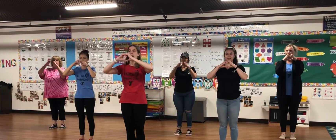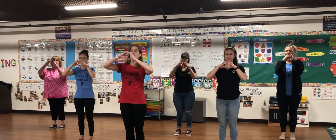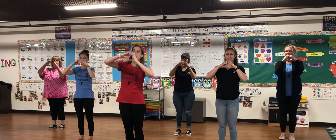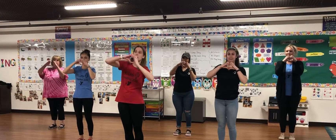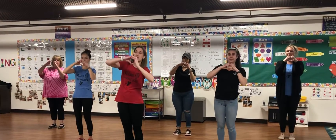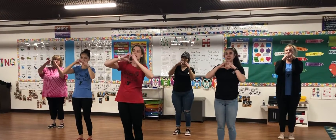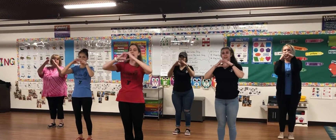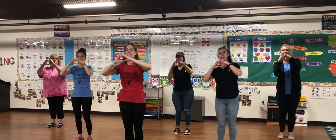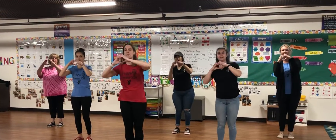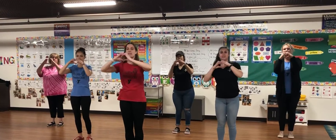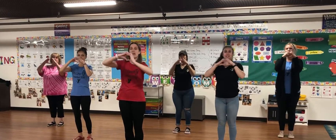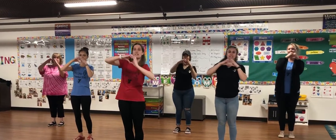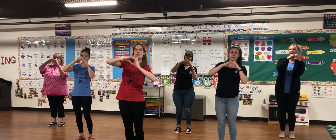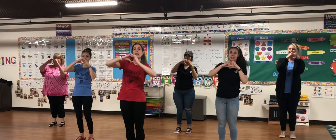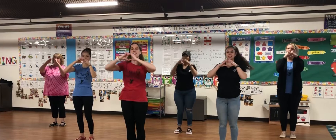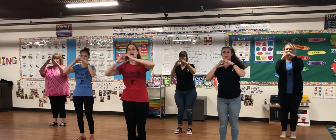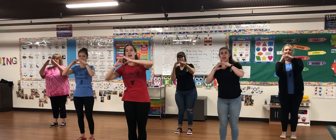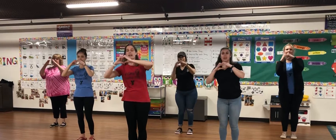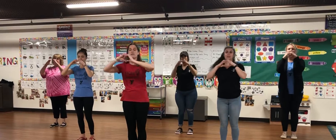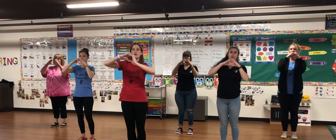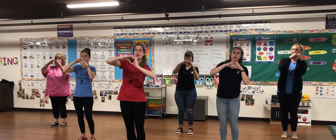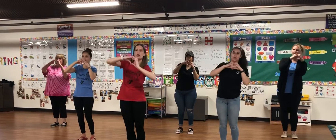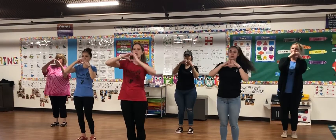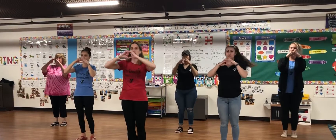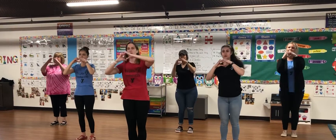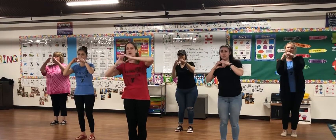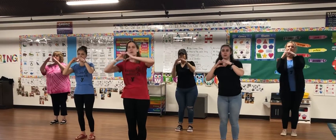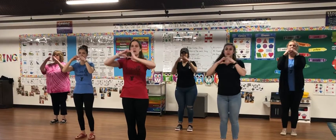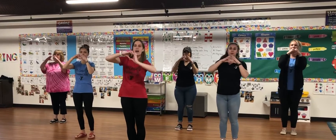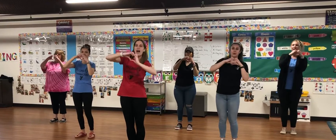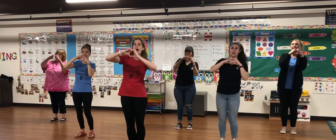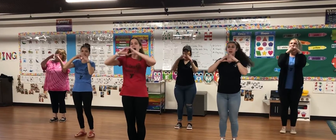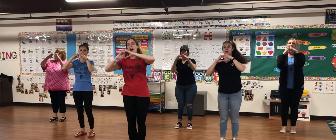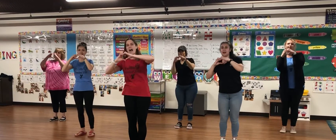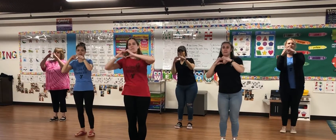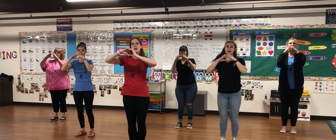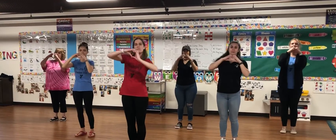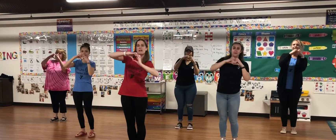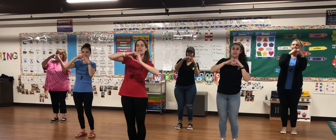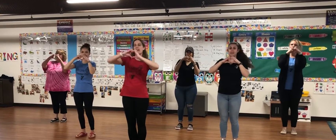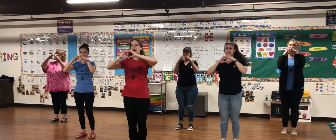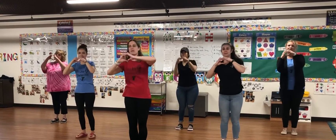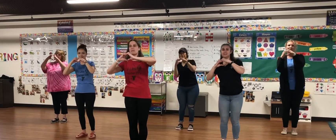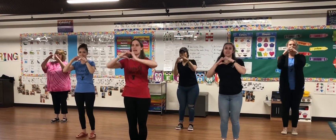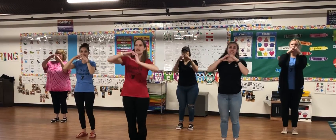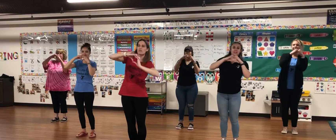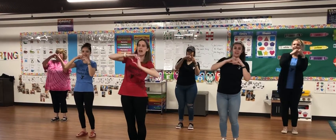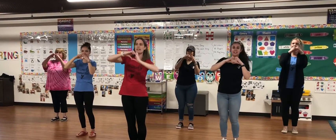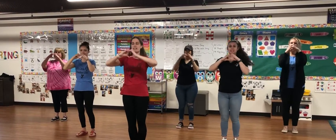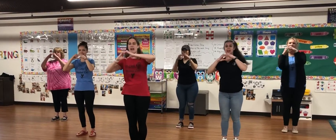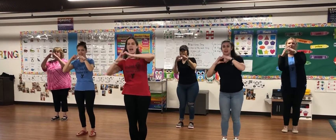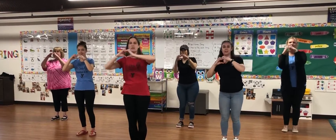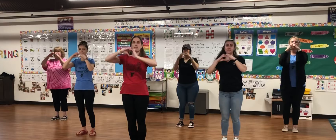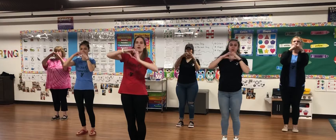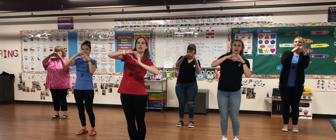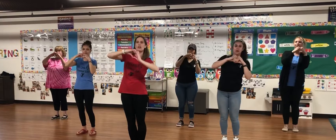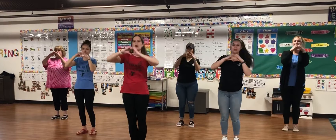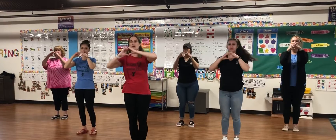I'm a medium-sized Valentine for you. I'm a medium-sized Valentine for you.